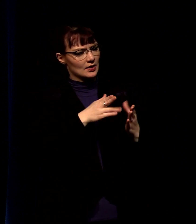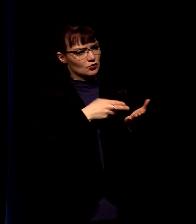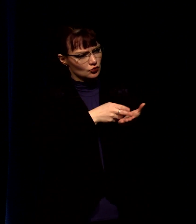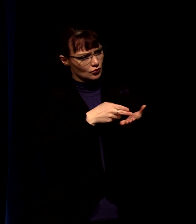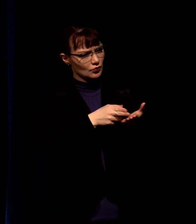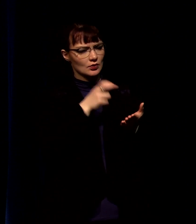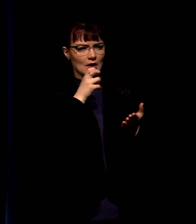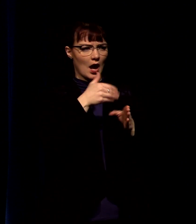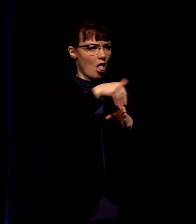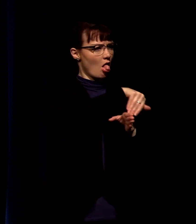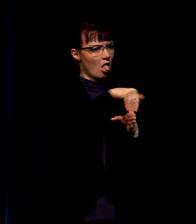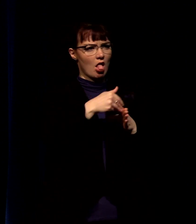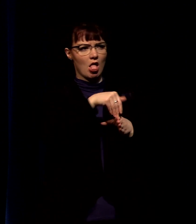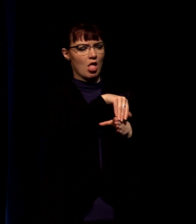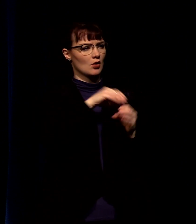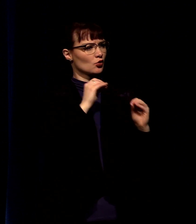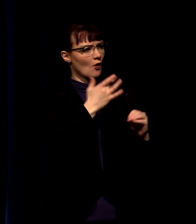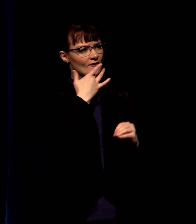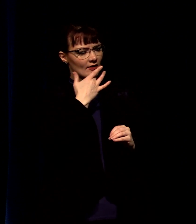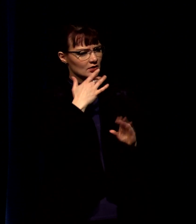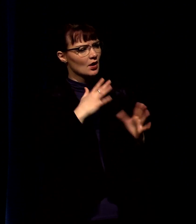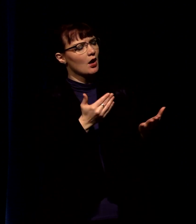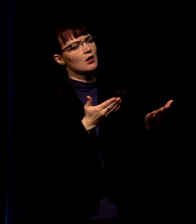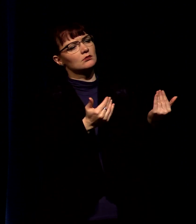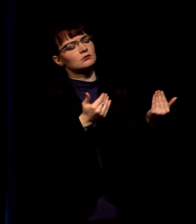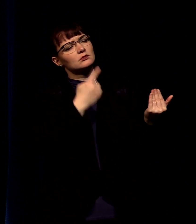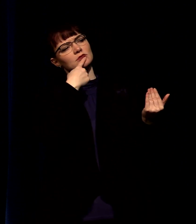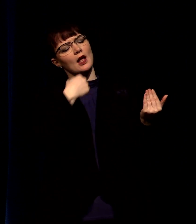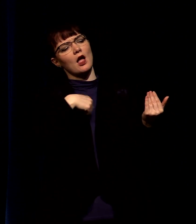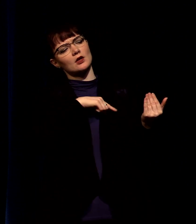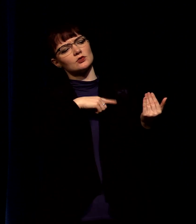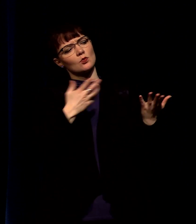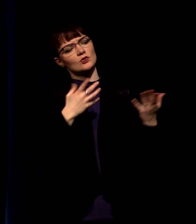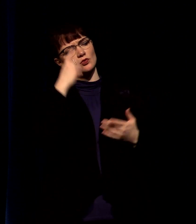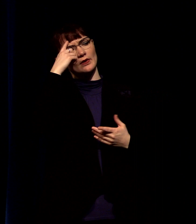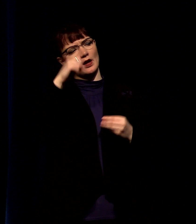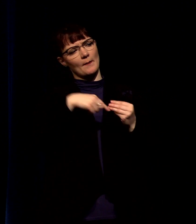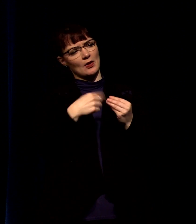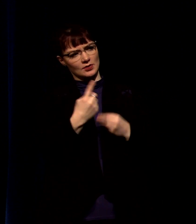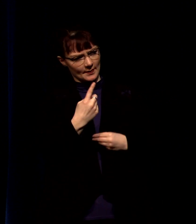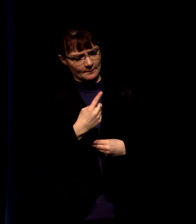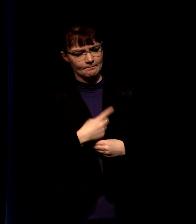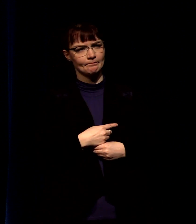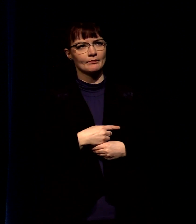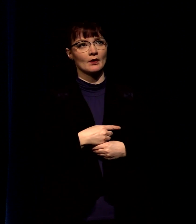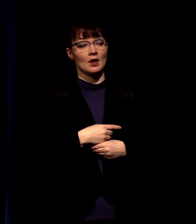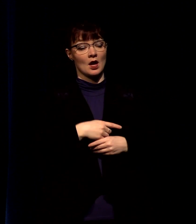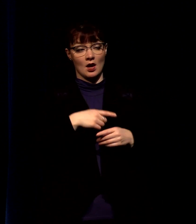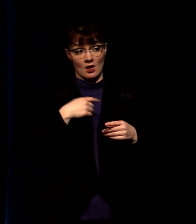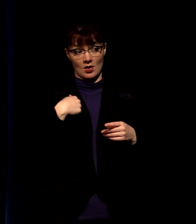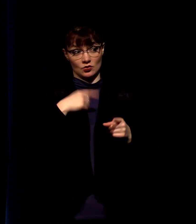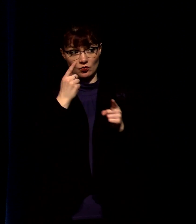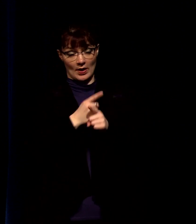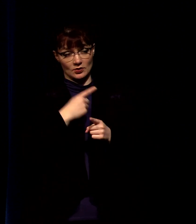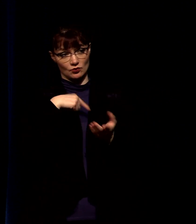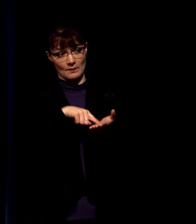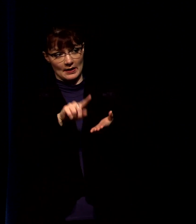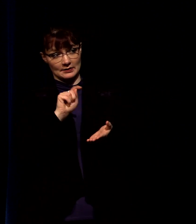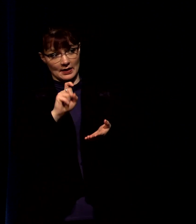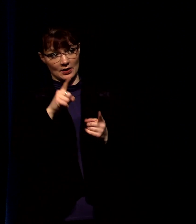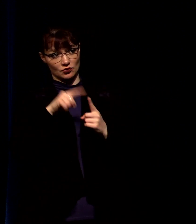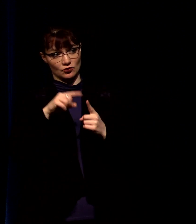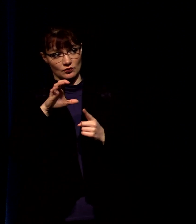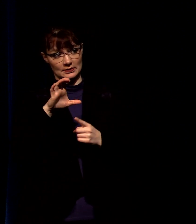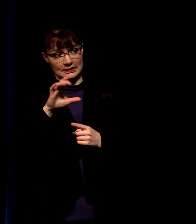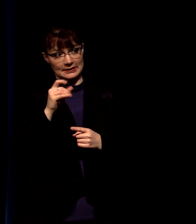impartial and you don't play favorites now tell us what you think about this is it right to pay taxes to caesar or